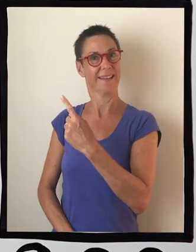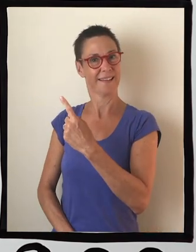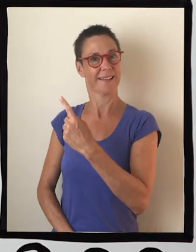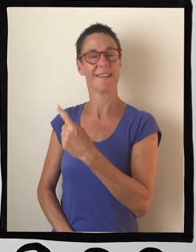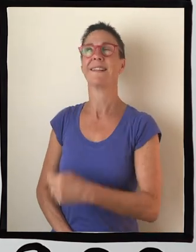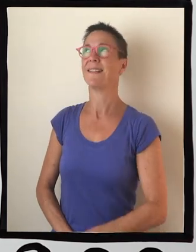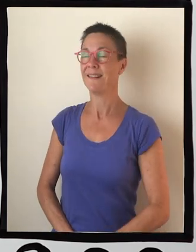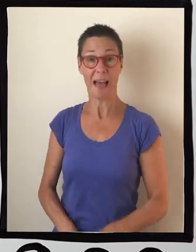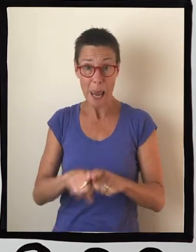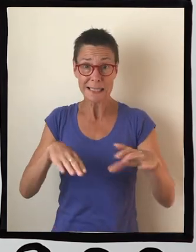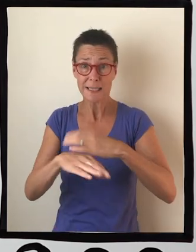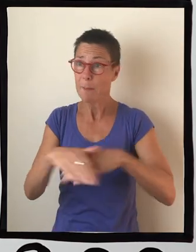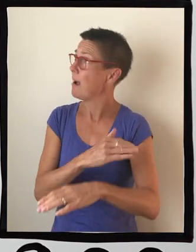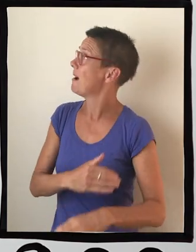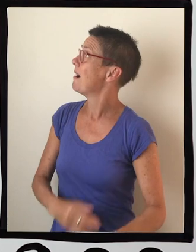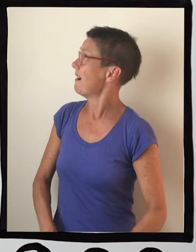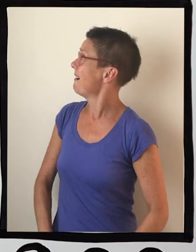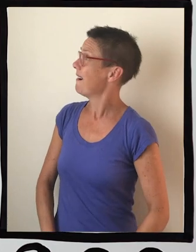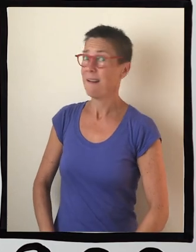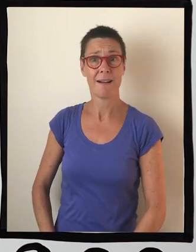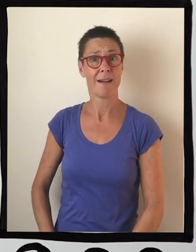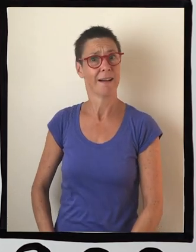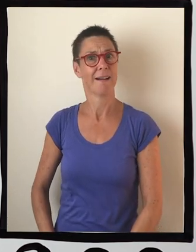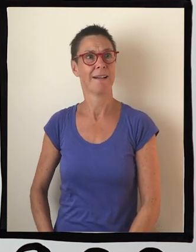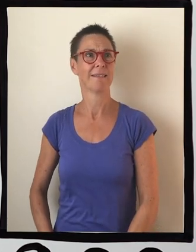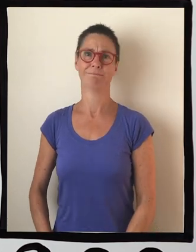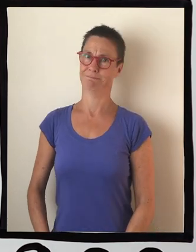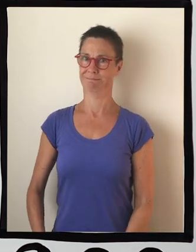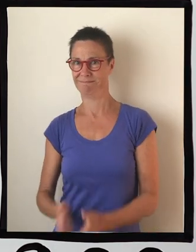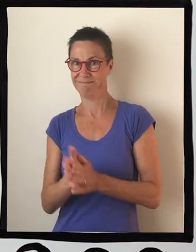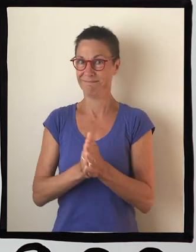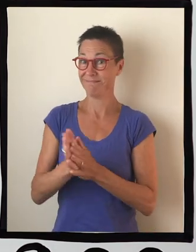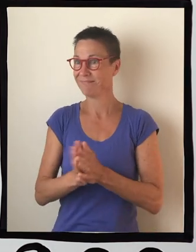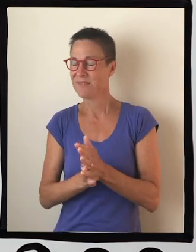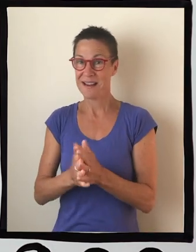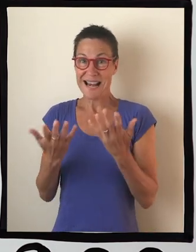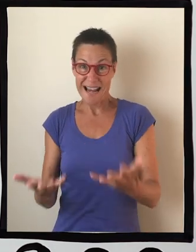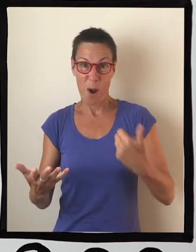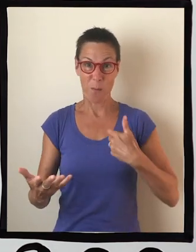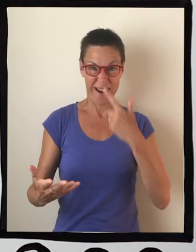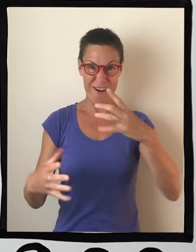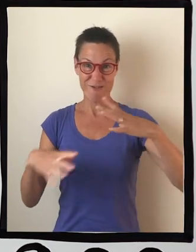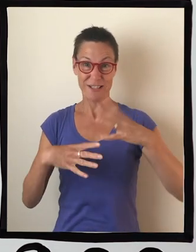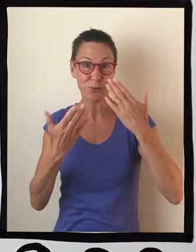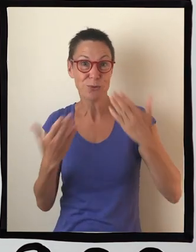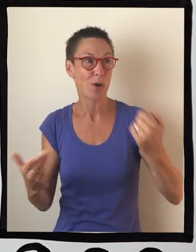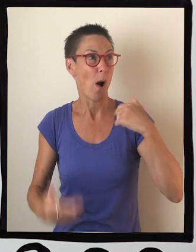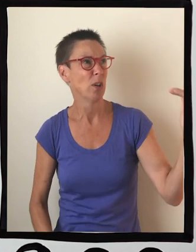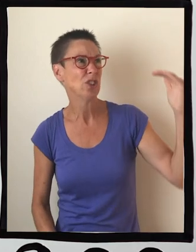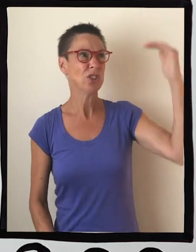a slipper. Like a slipper. Oh, we're ready to show our final giant's foot nearly, aren't we? Well, before we show you